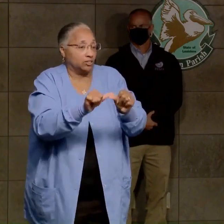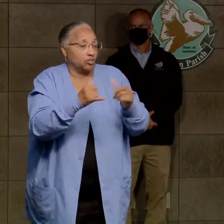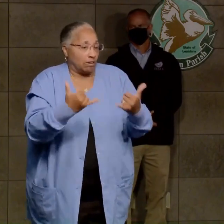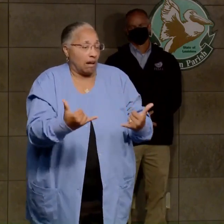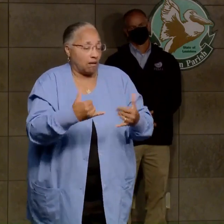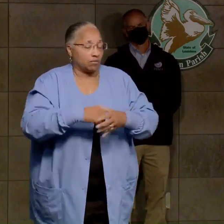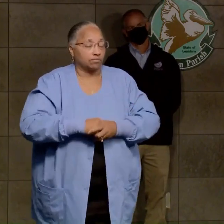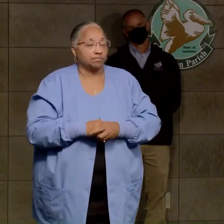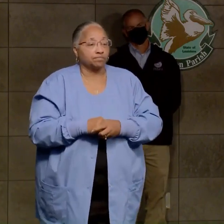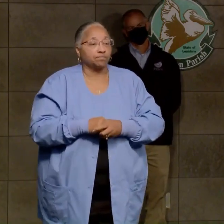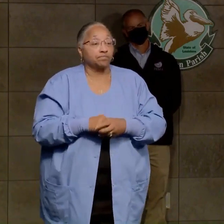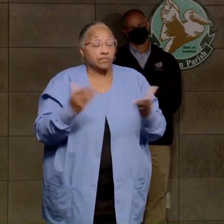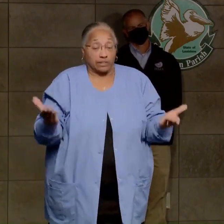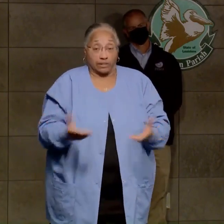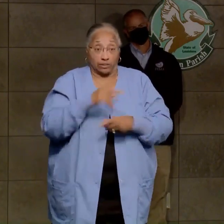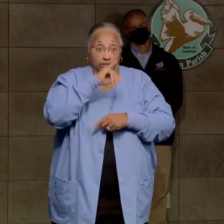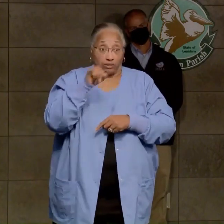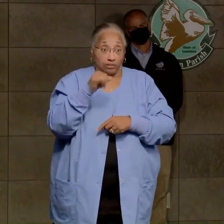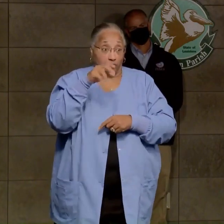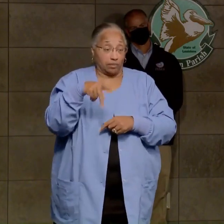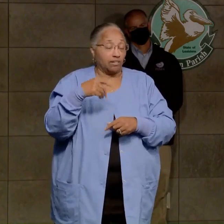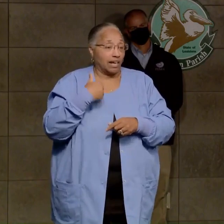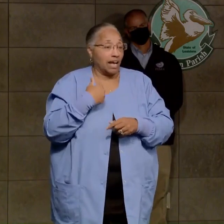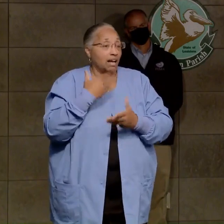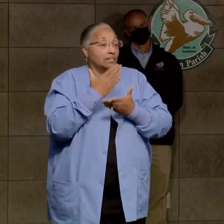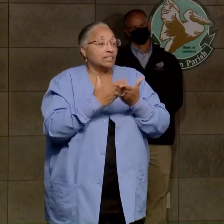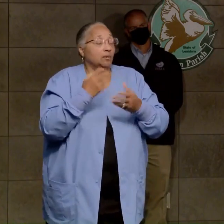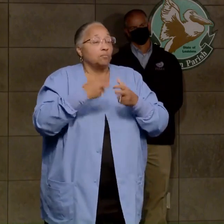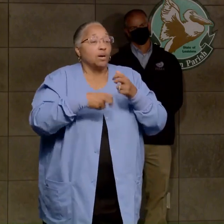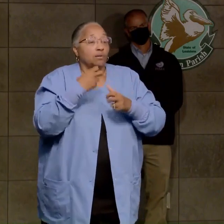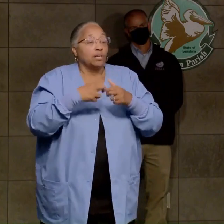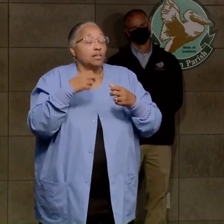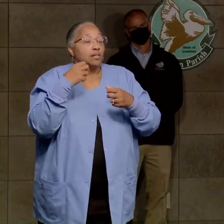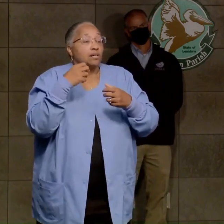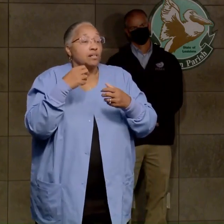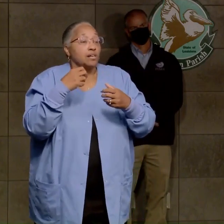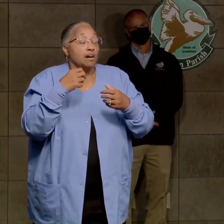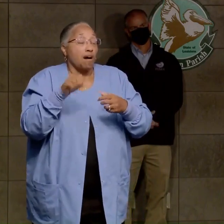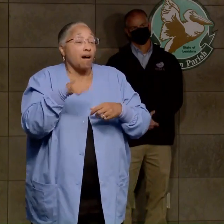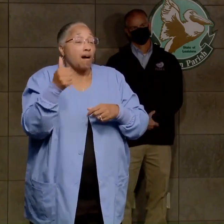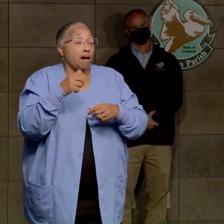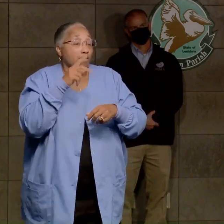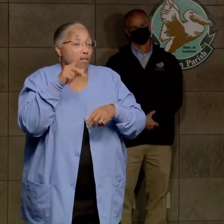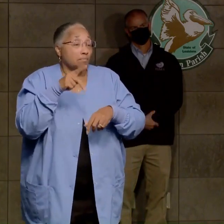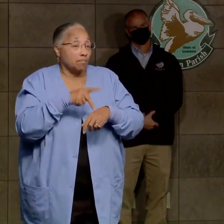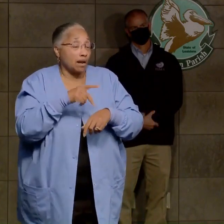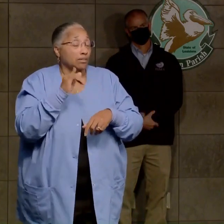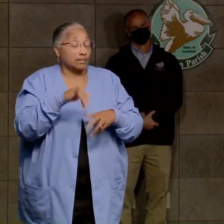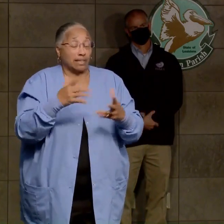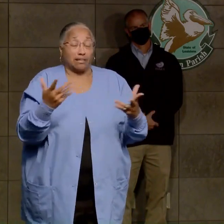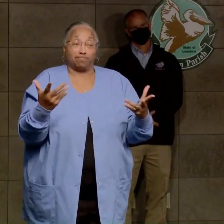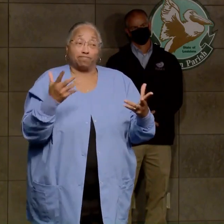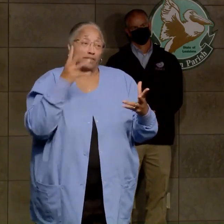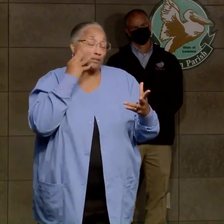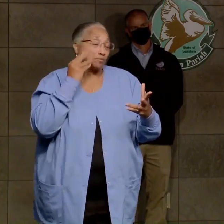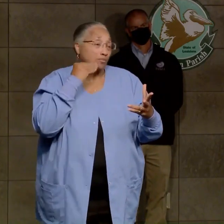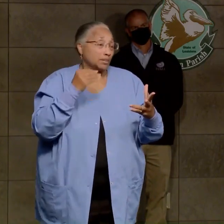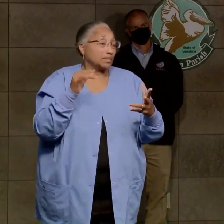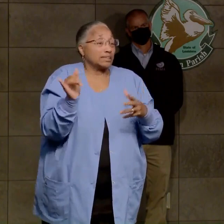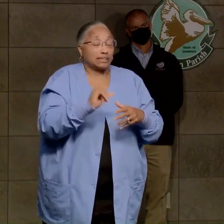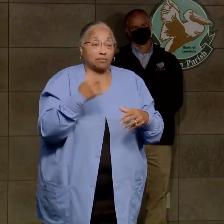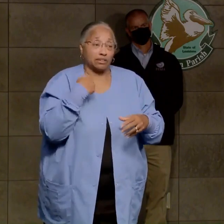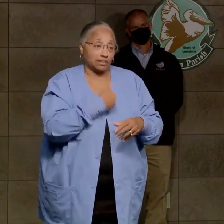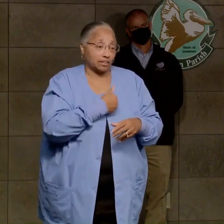Here in Jefferson Parish, we have some issues that probably many parishes are still suffering. Just like us, we ended this storm